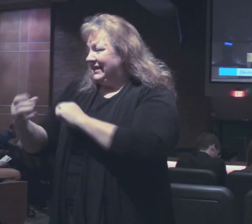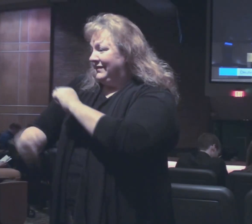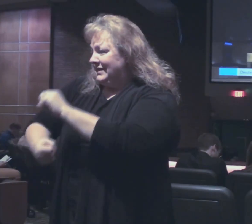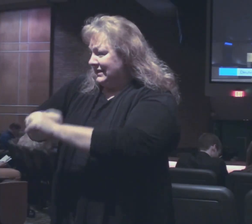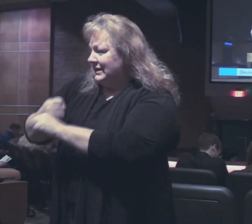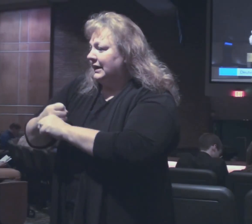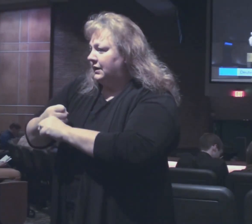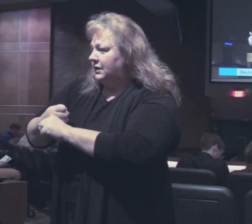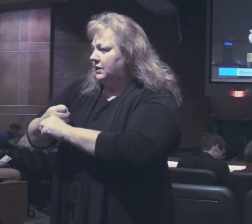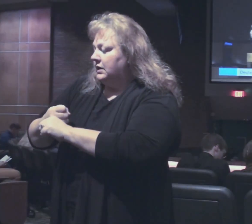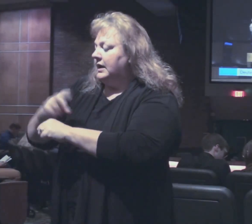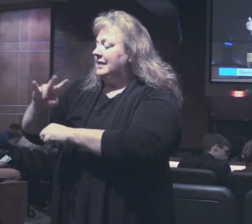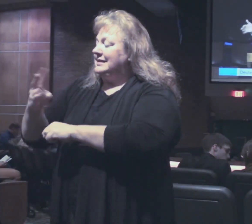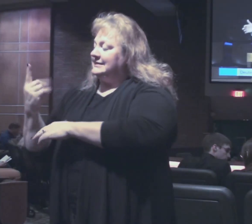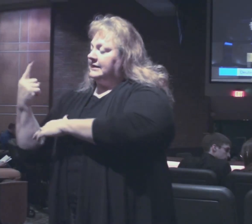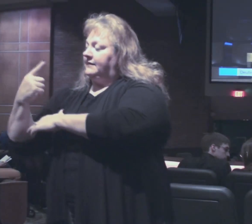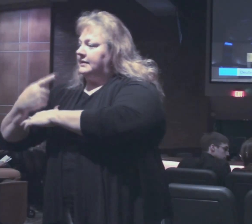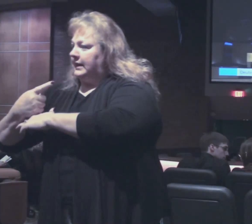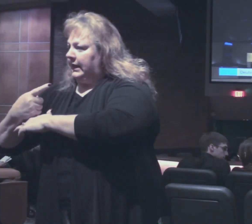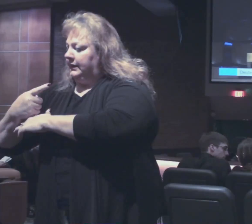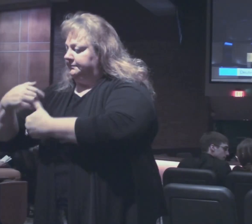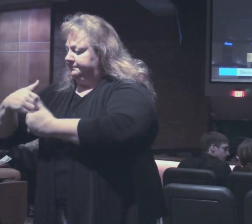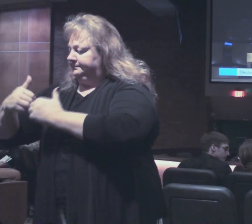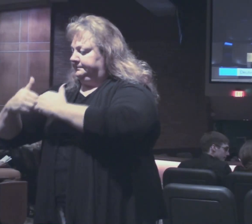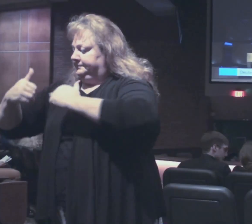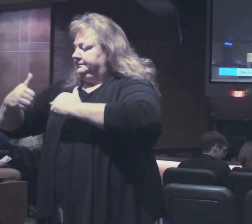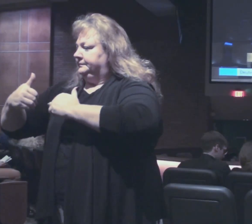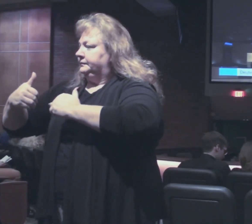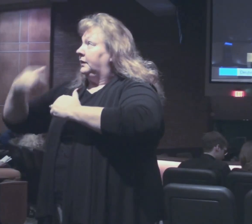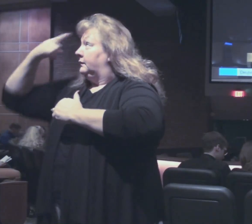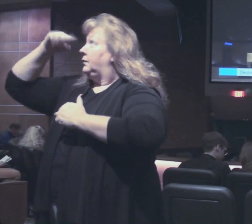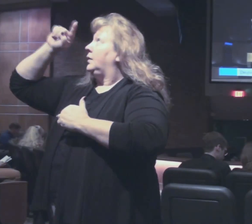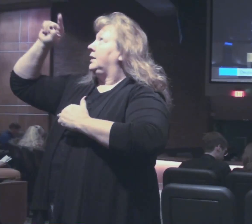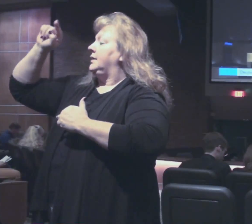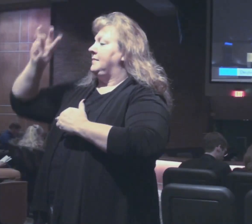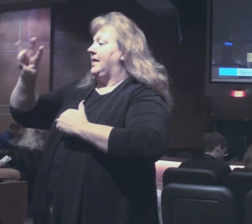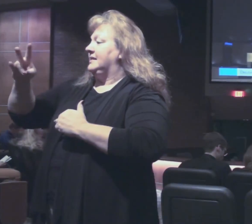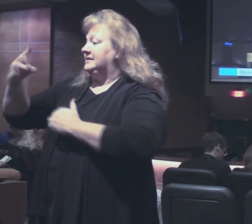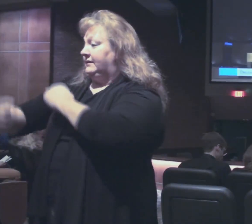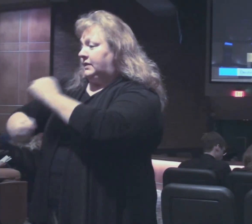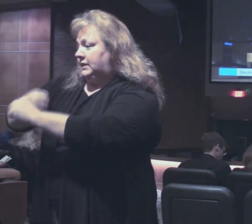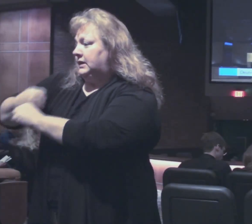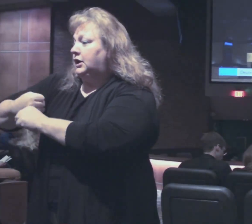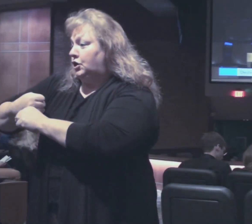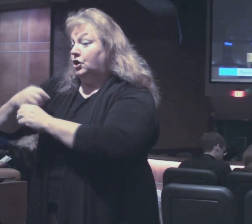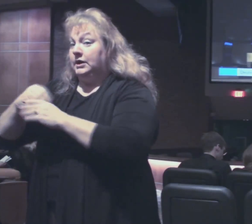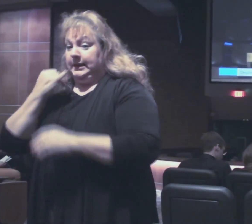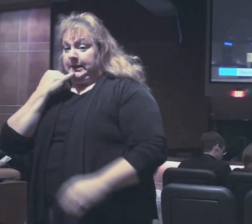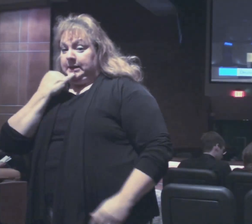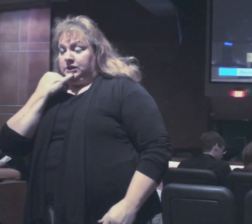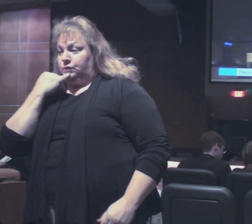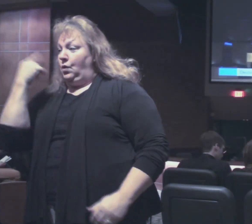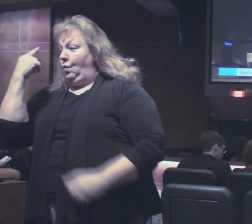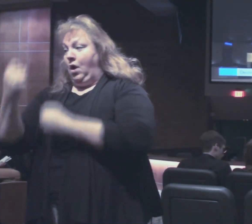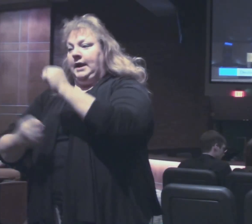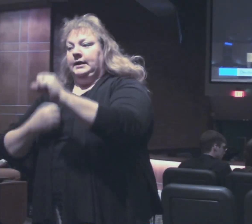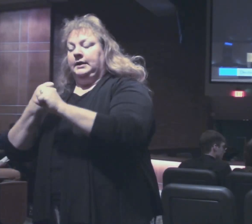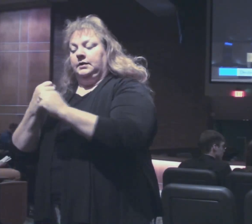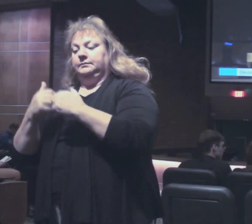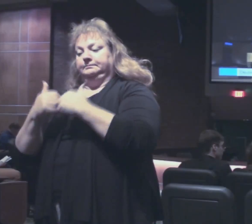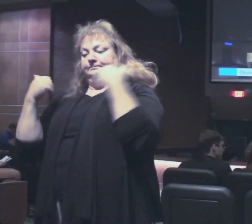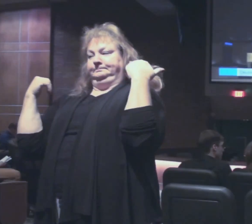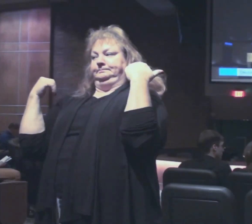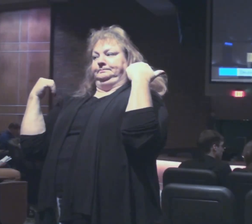Every seventh day was to be set apart for the Lord and every seventh year in Israel, the whole year was set apart